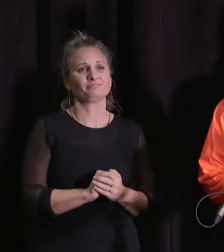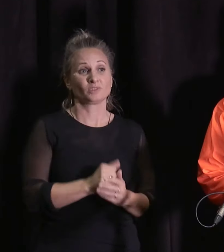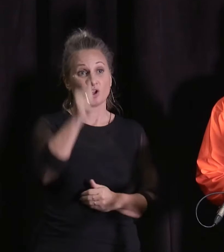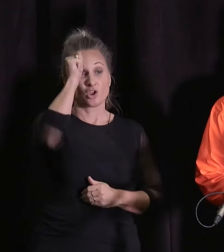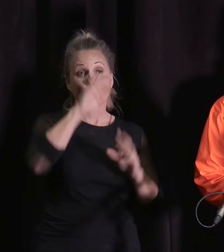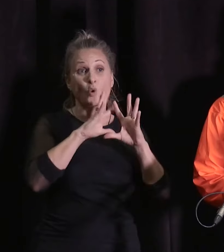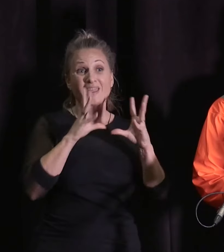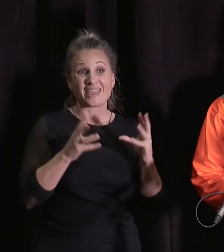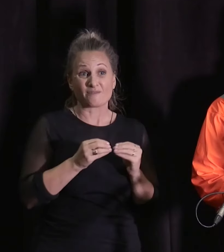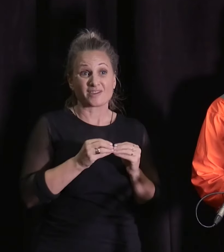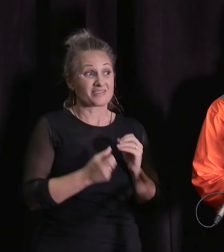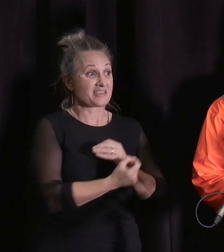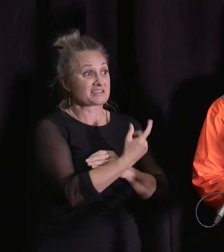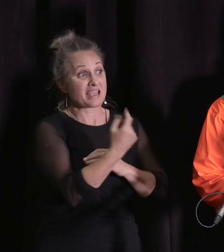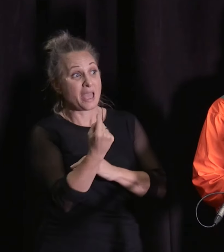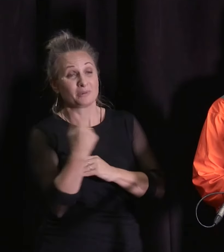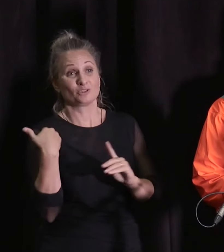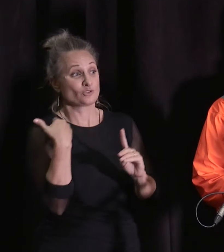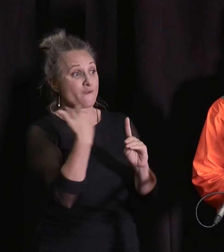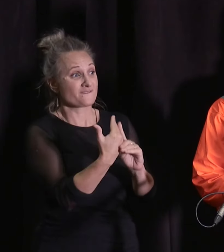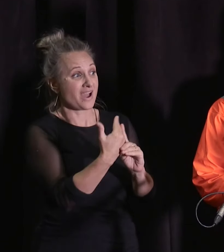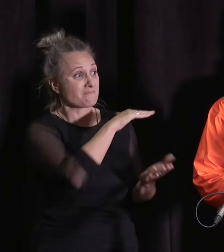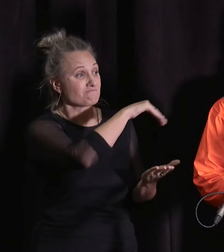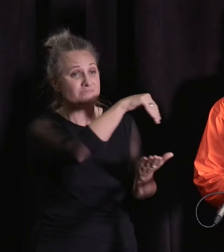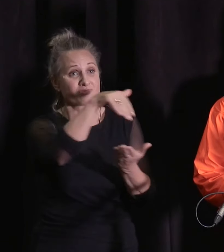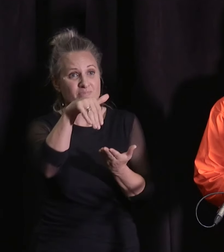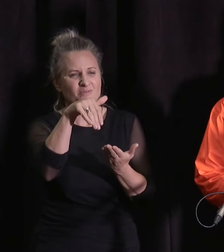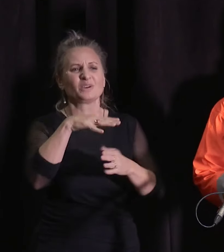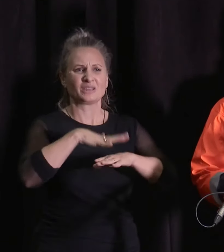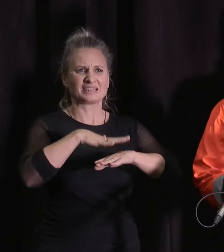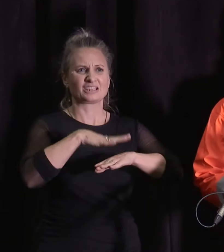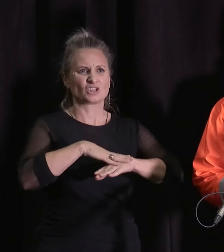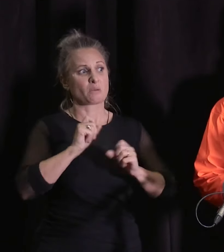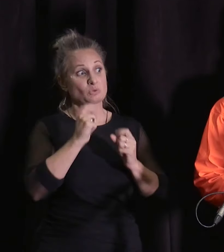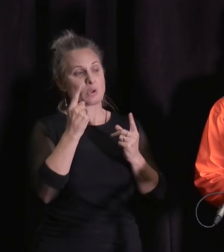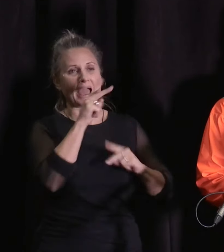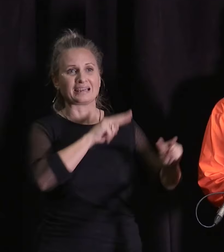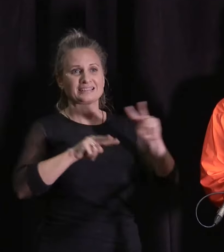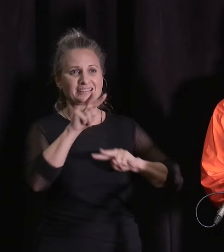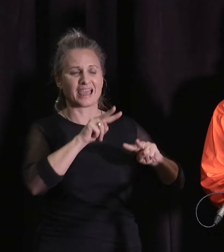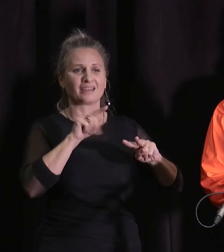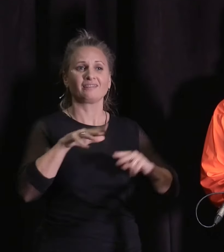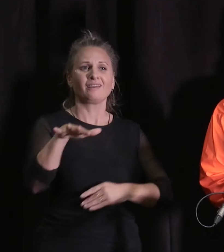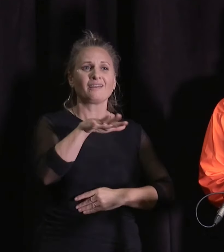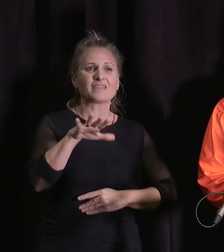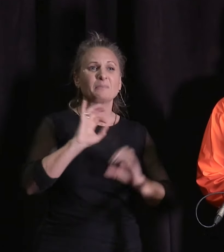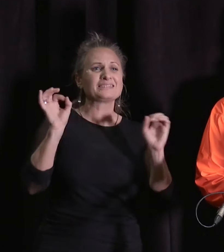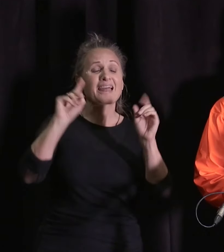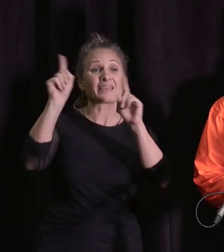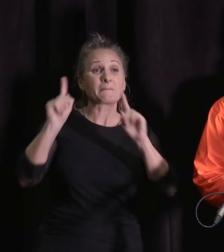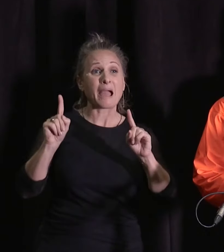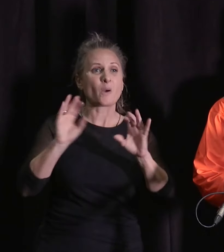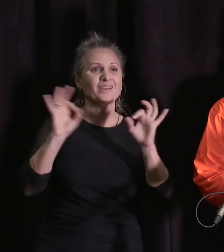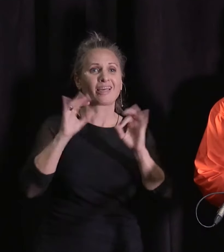what's happened. I want to acknowledge those families that are currently functioning without power and in some cases without communications.